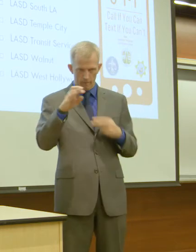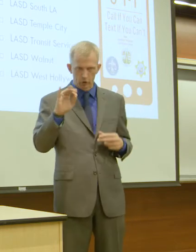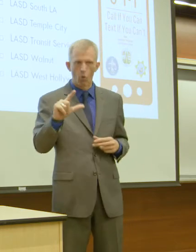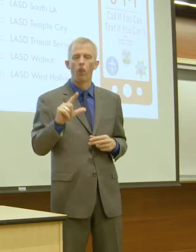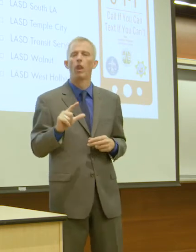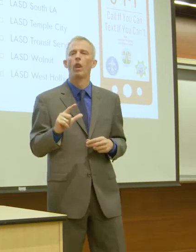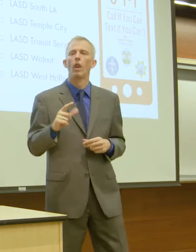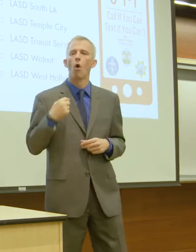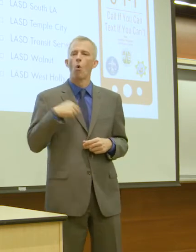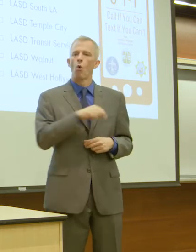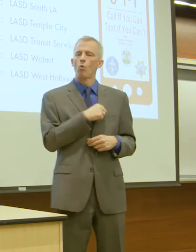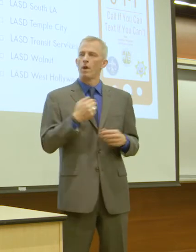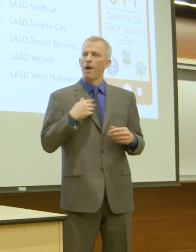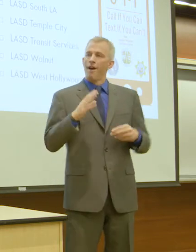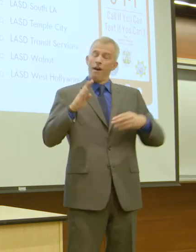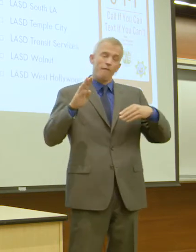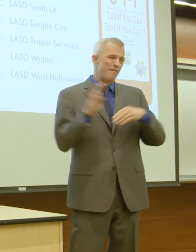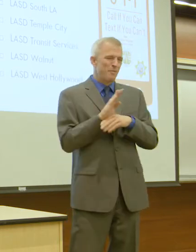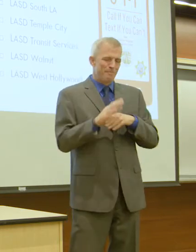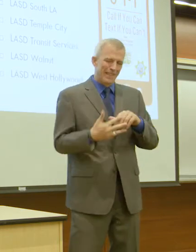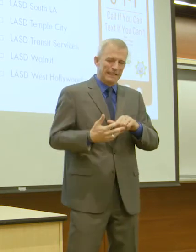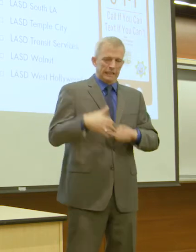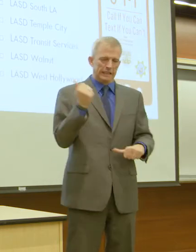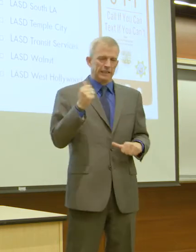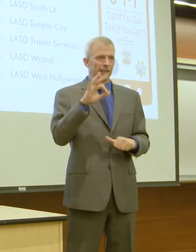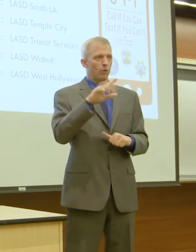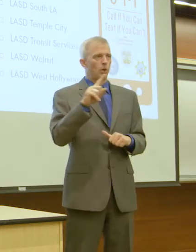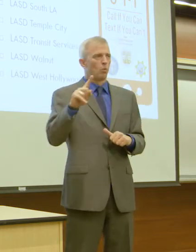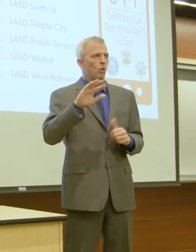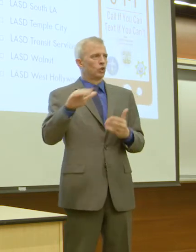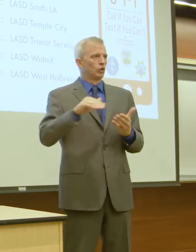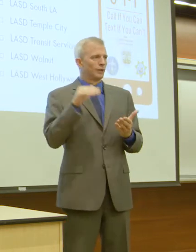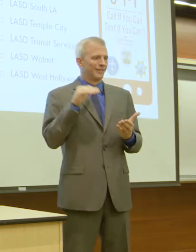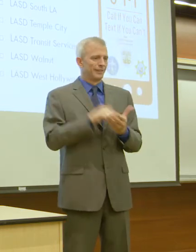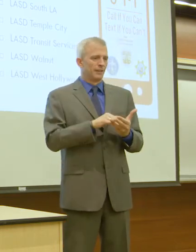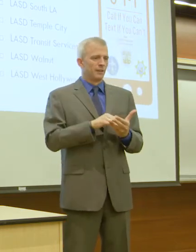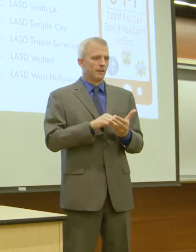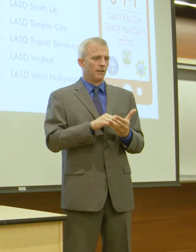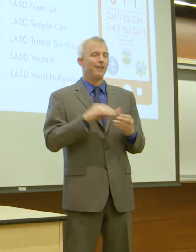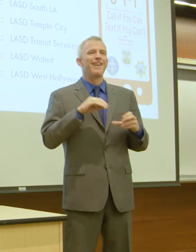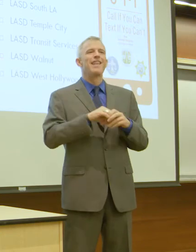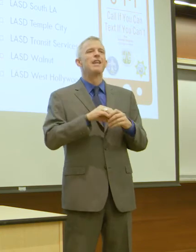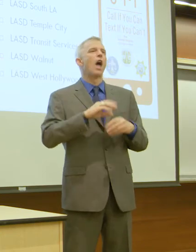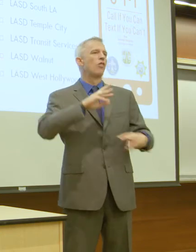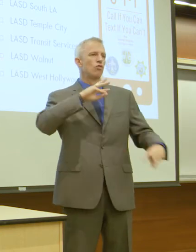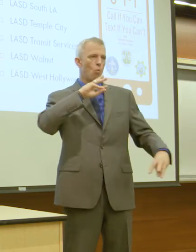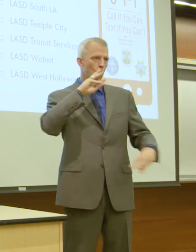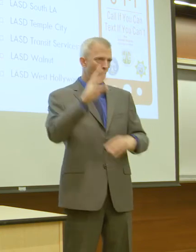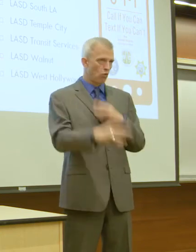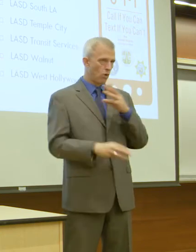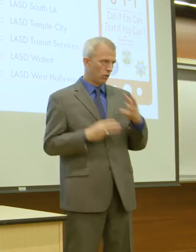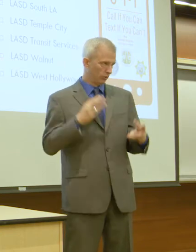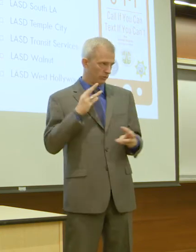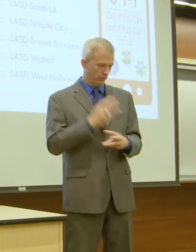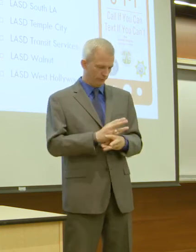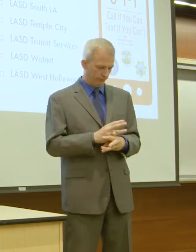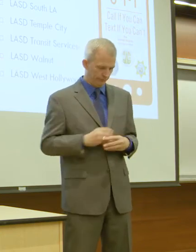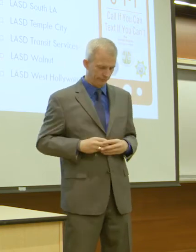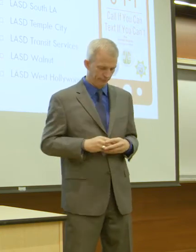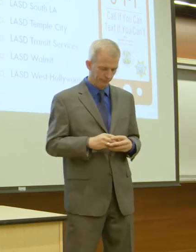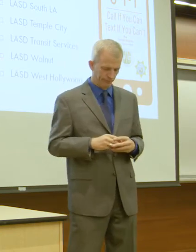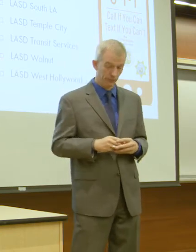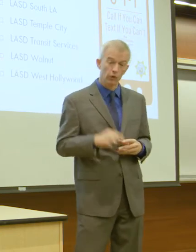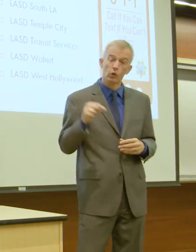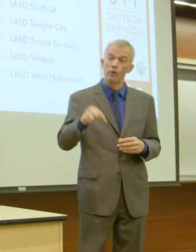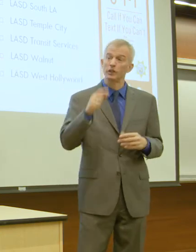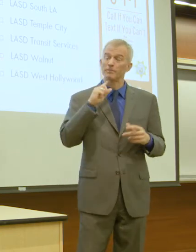busiest 911 center in the world. So this is going to be an